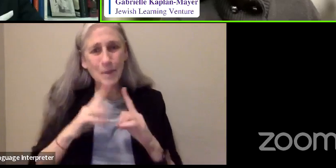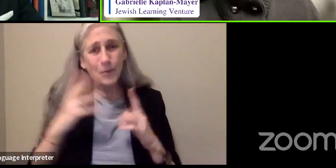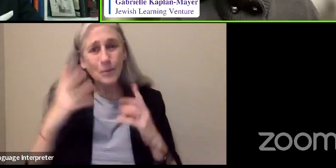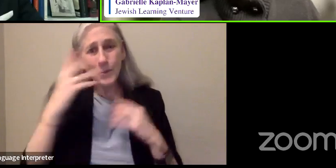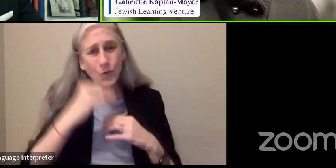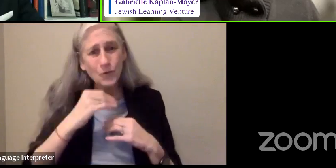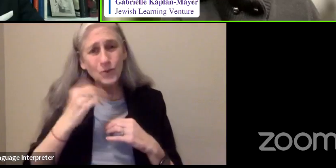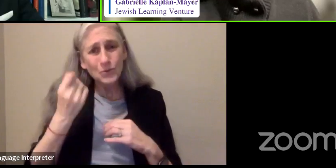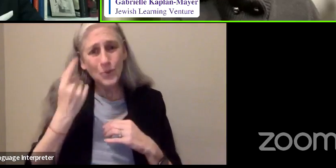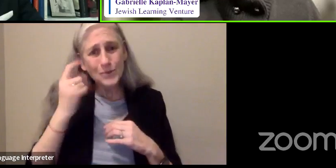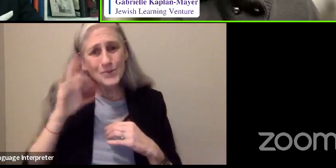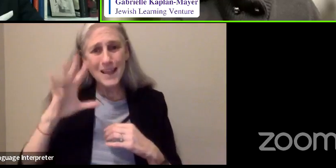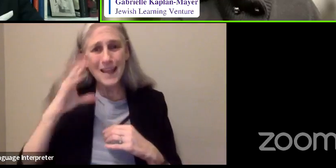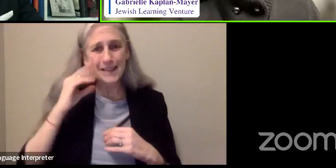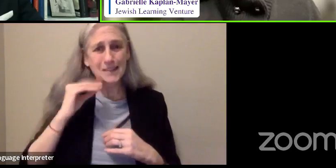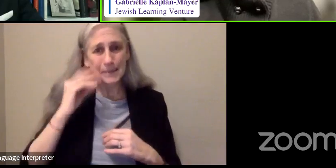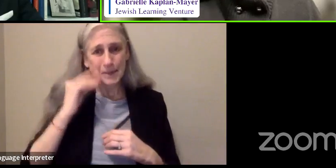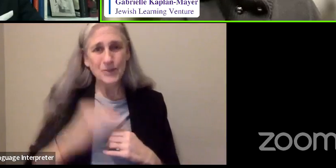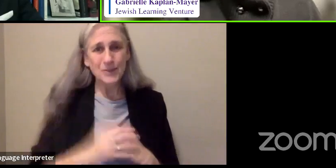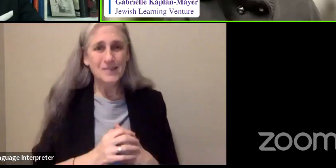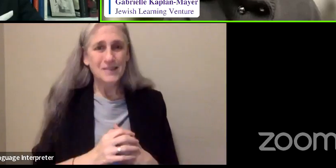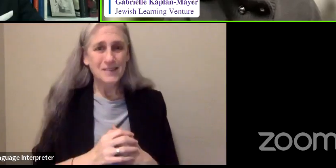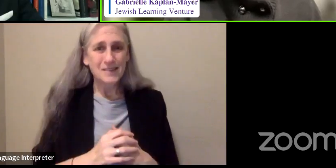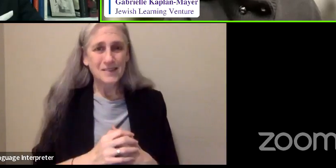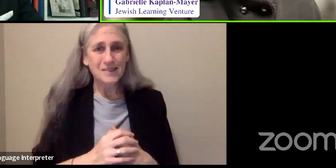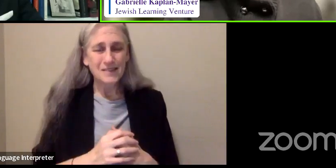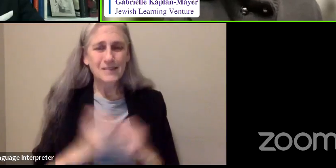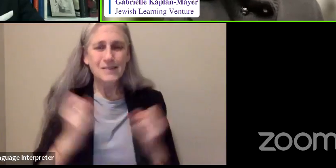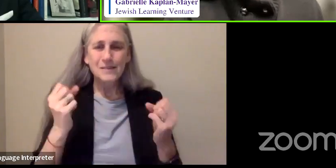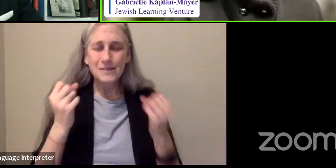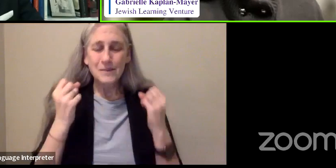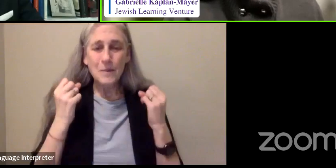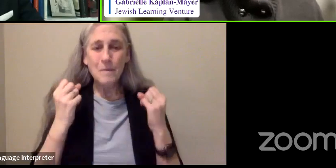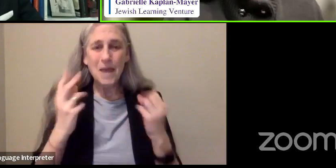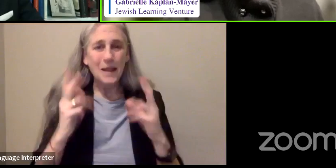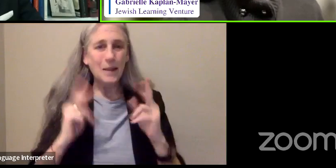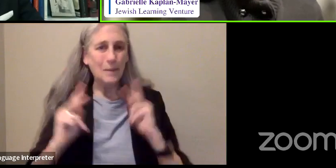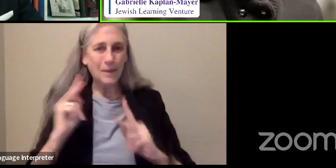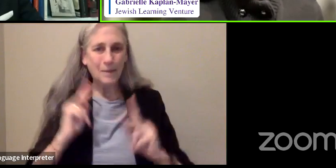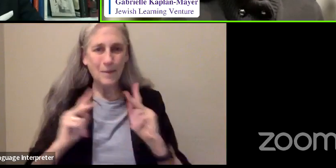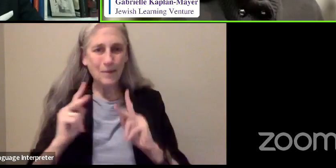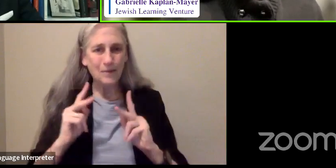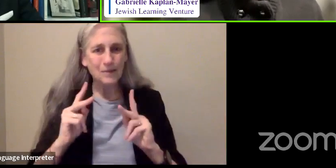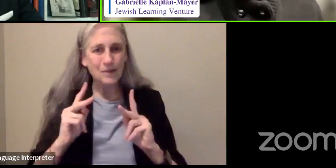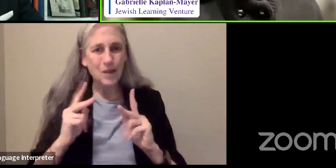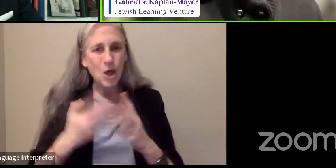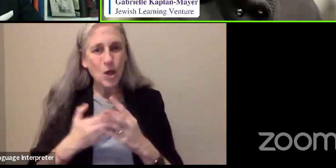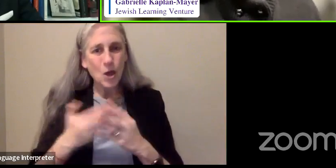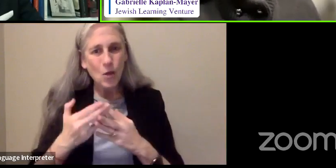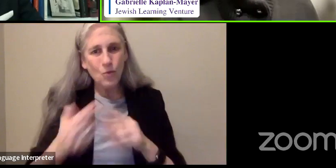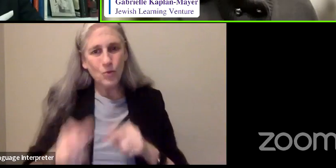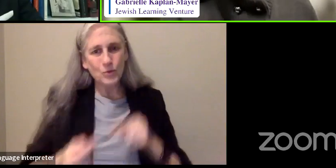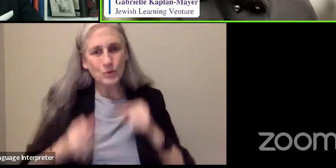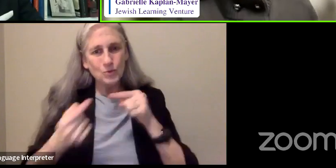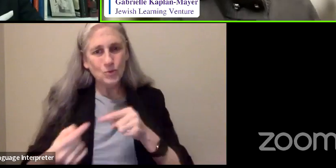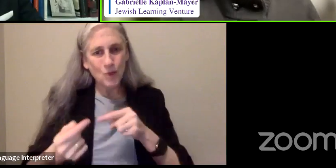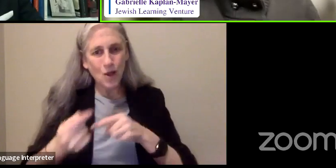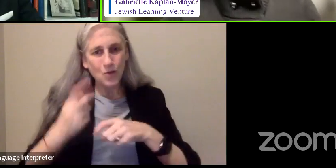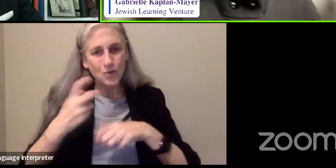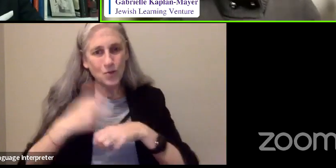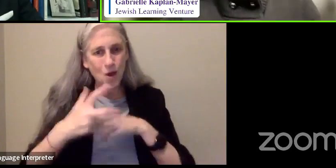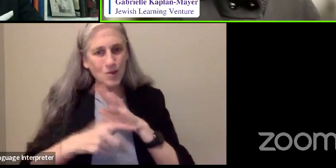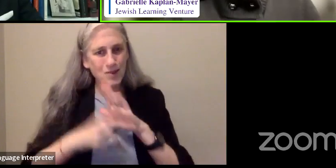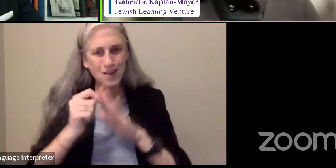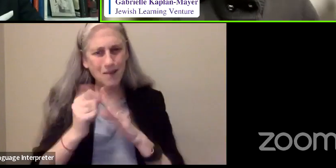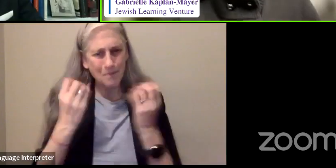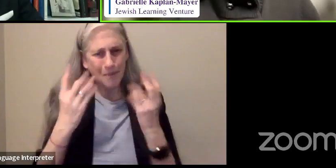through and to hear the experience of it. And so many people go through difficult things. And this was just